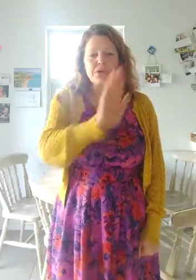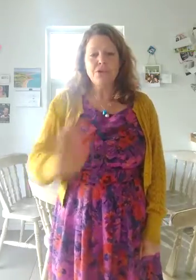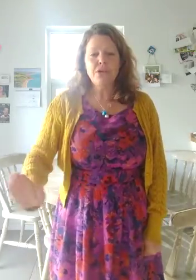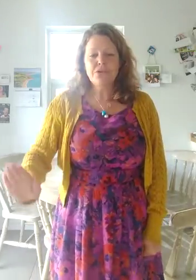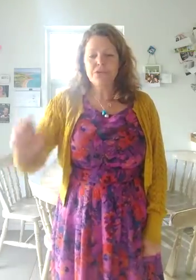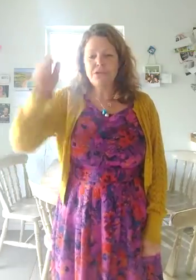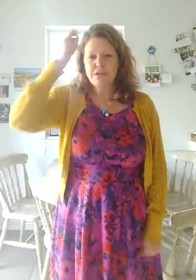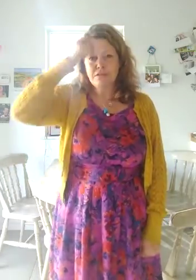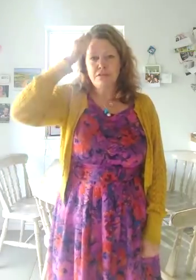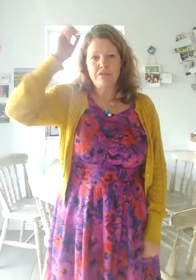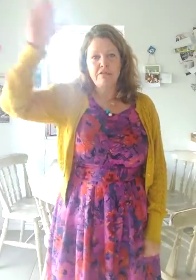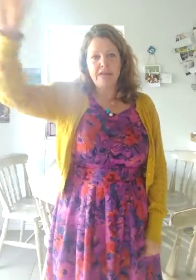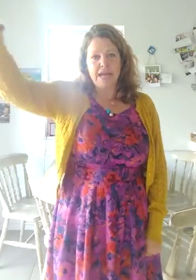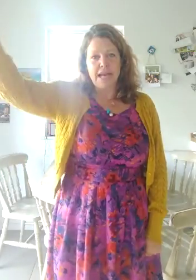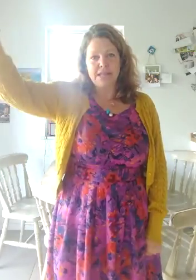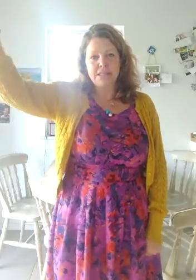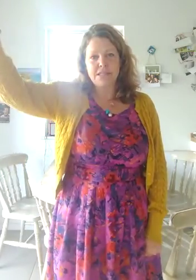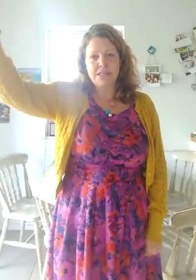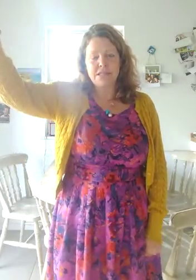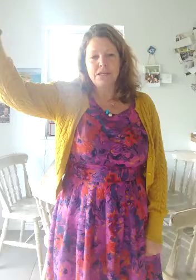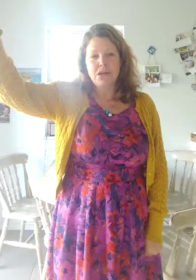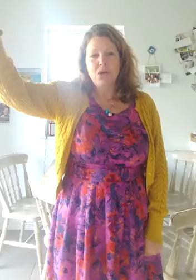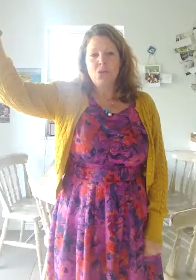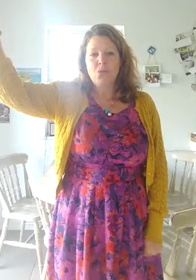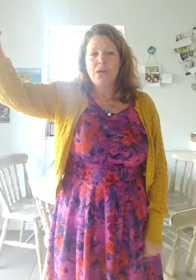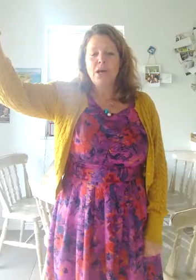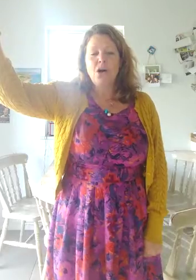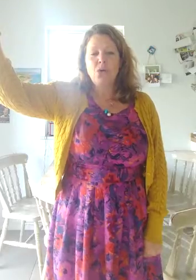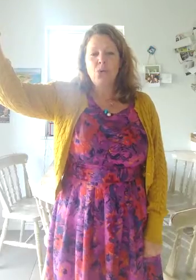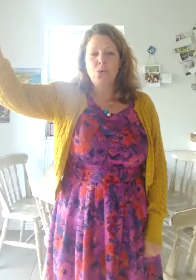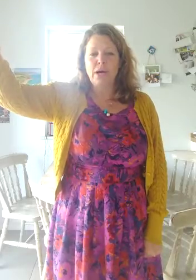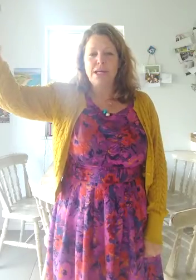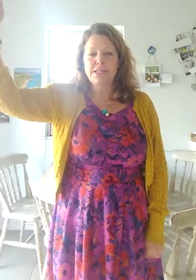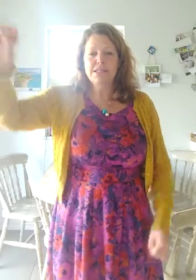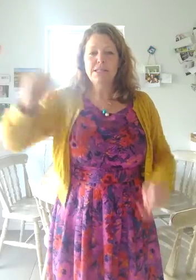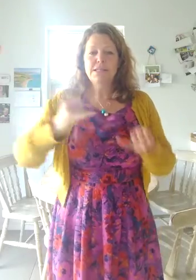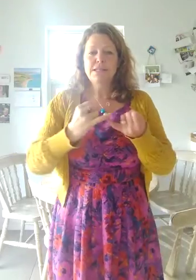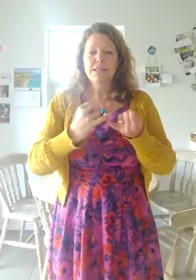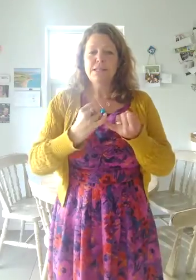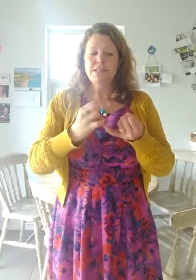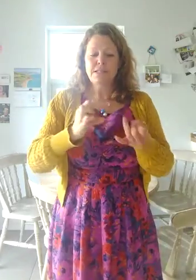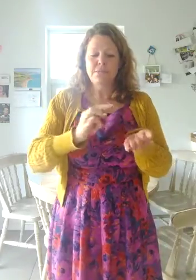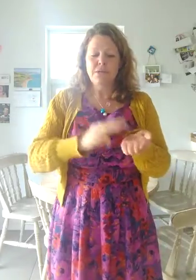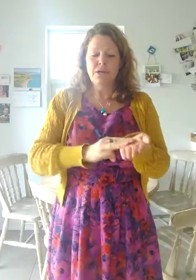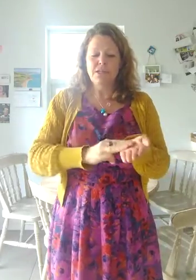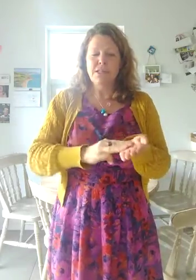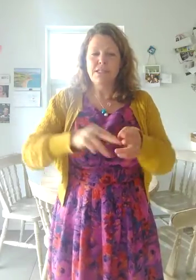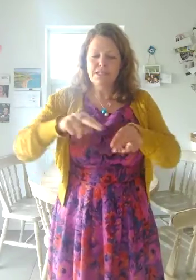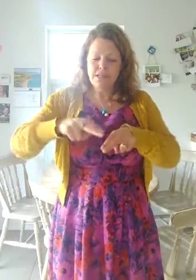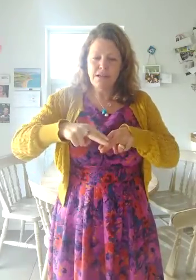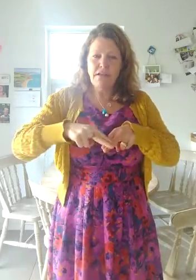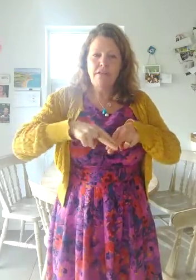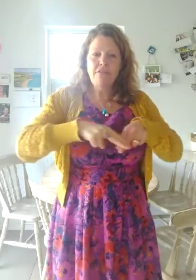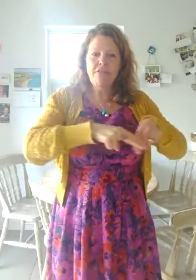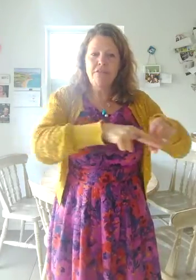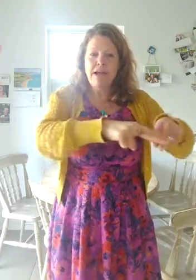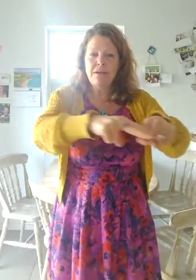don't forget, we are always St. Martin's family.